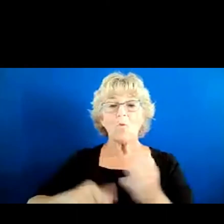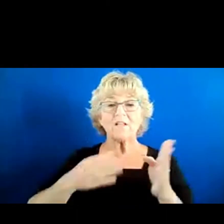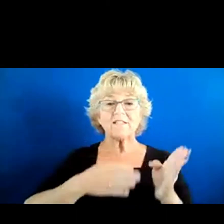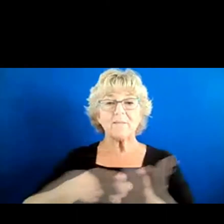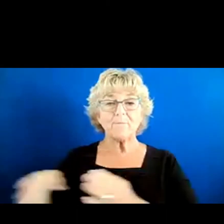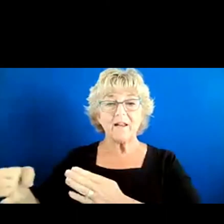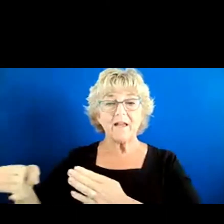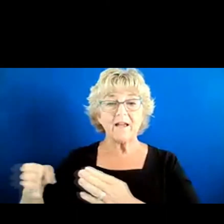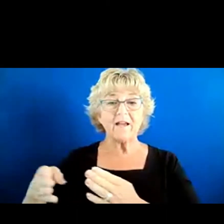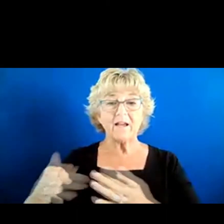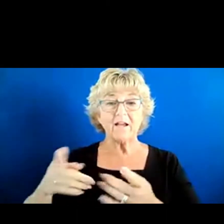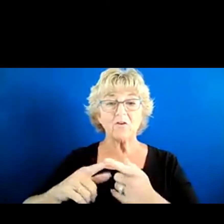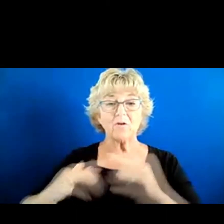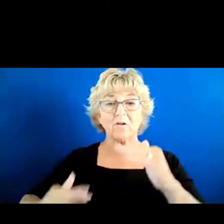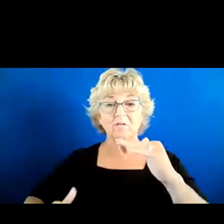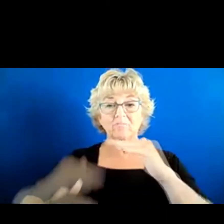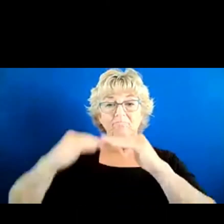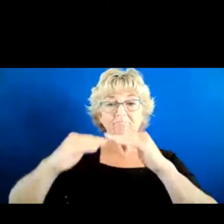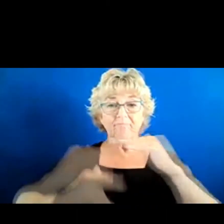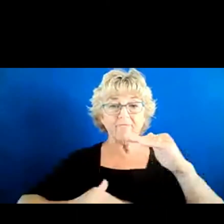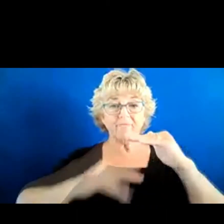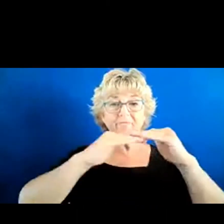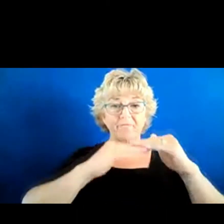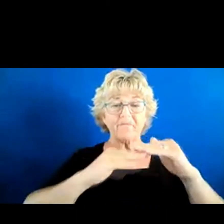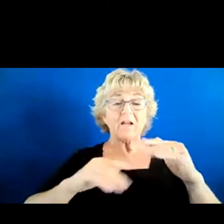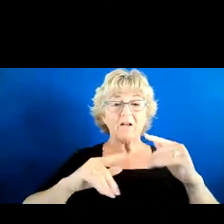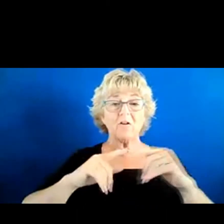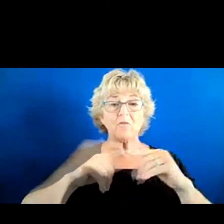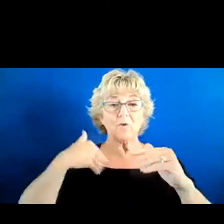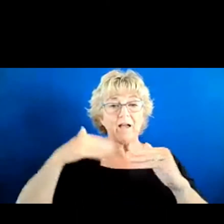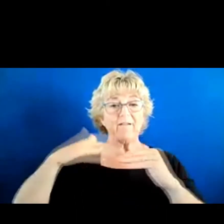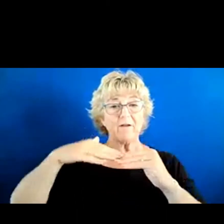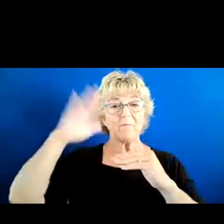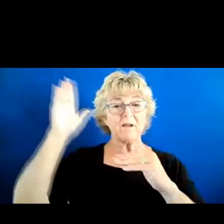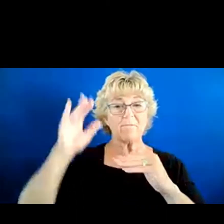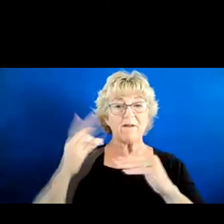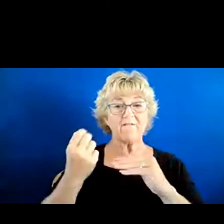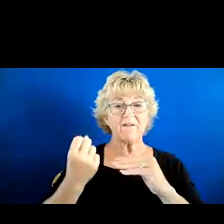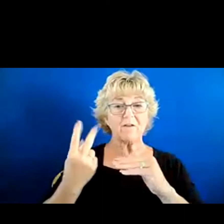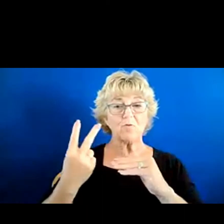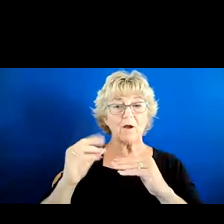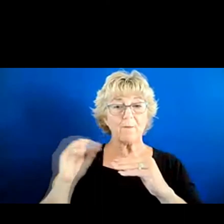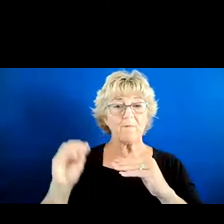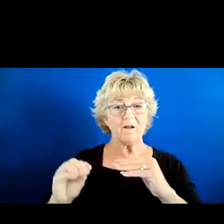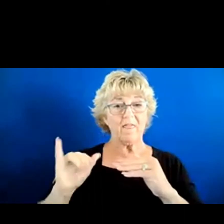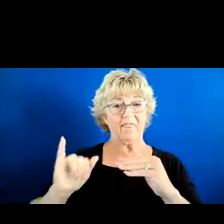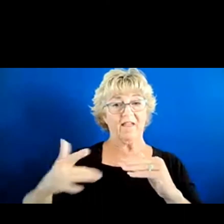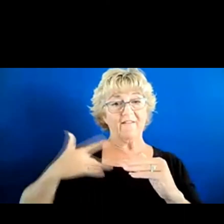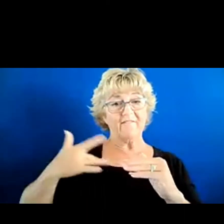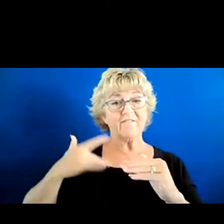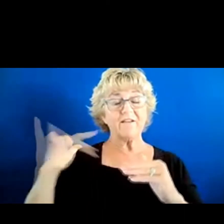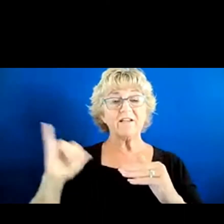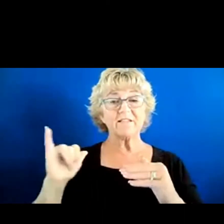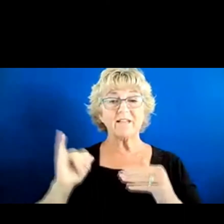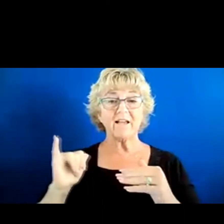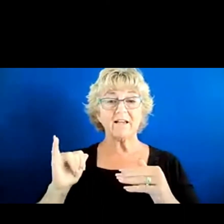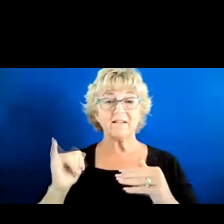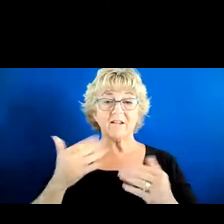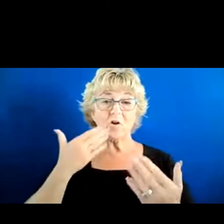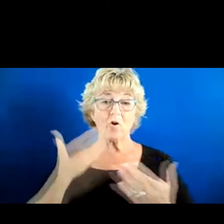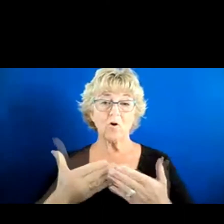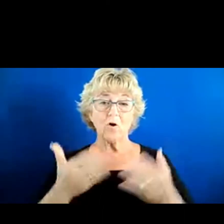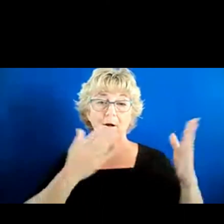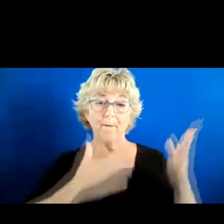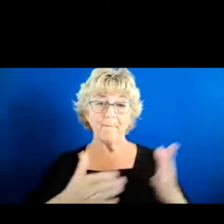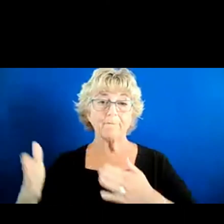folks up so everybody's meeting at least a minimum goal, that feels like a good part of a strategy for